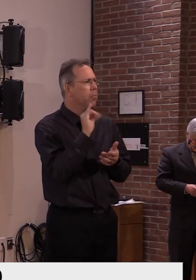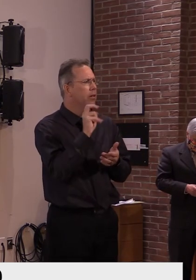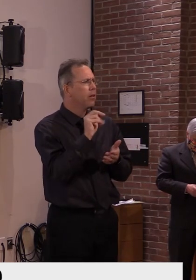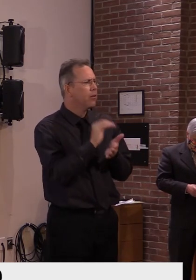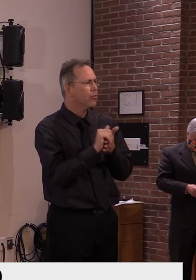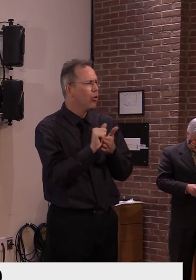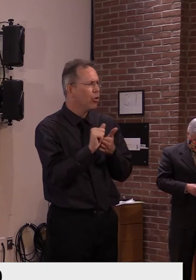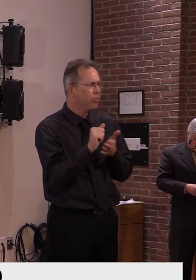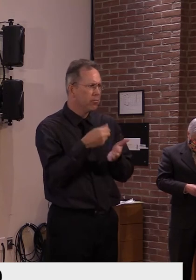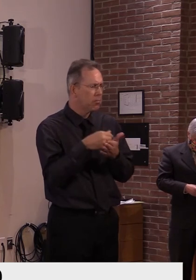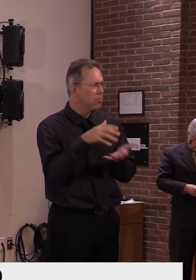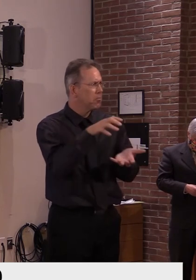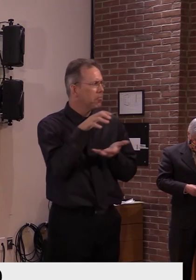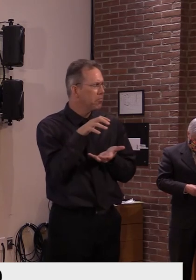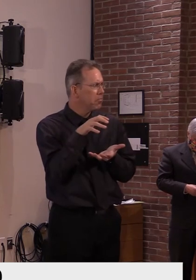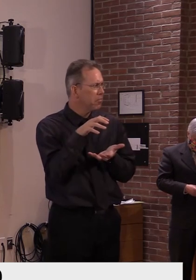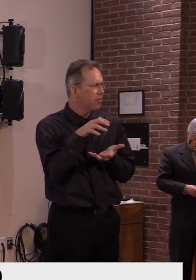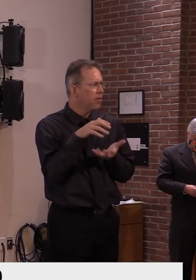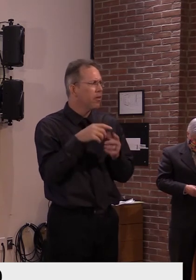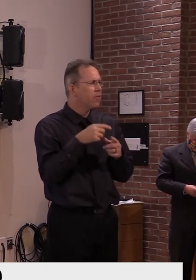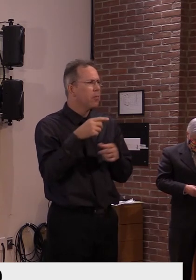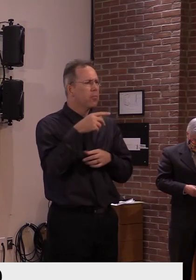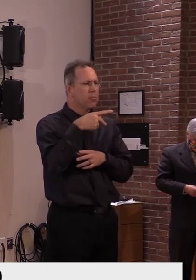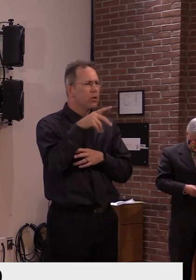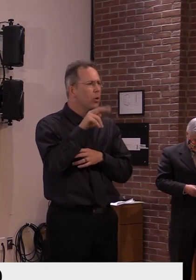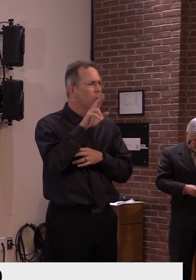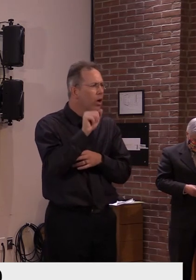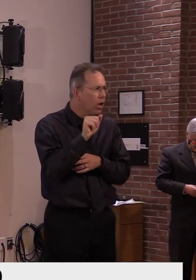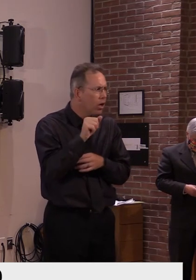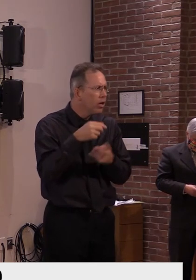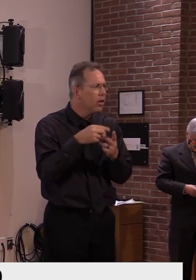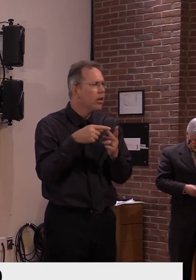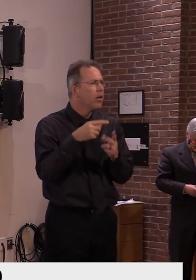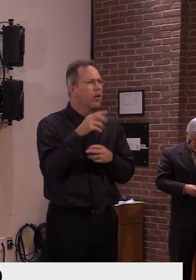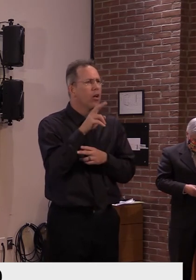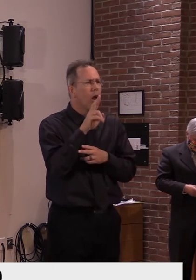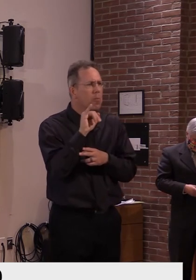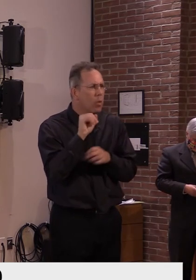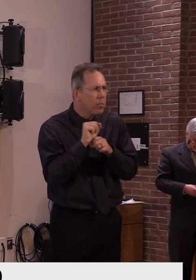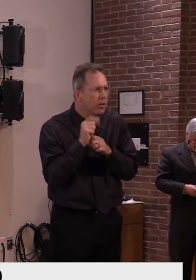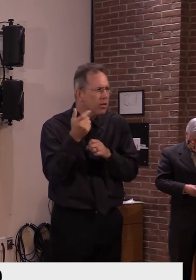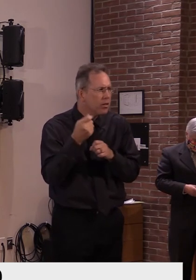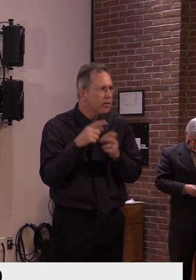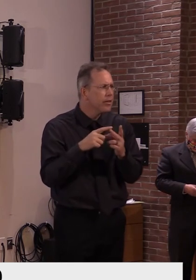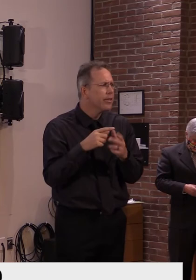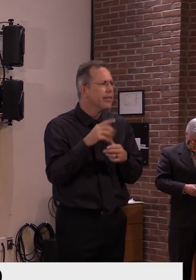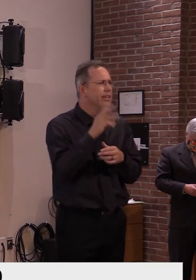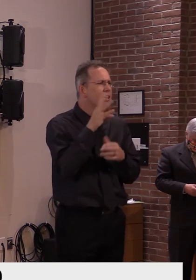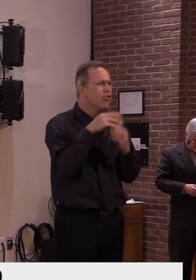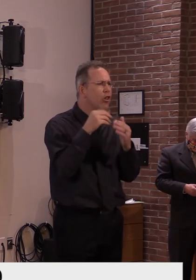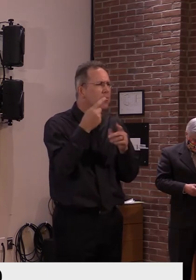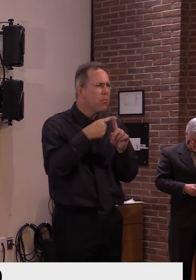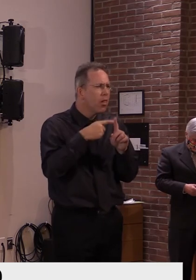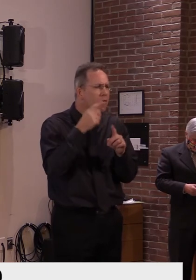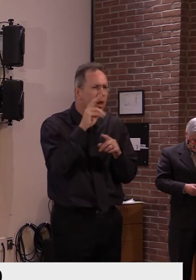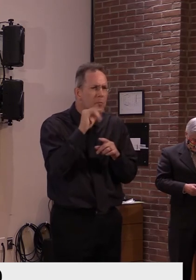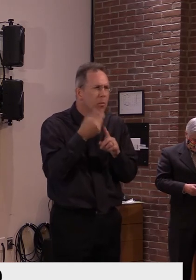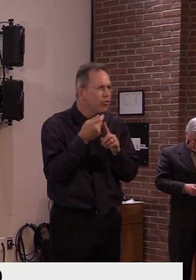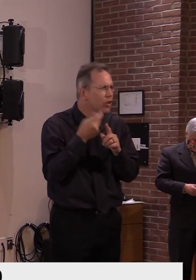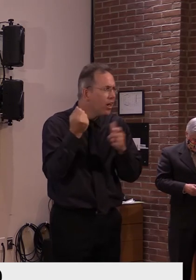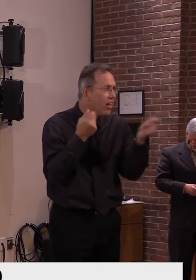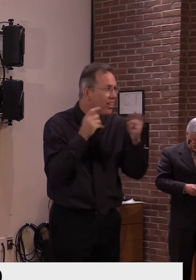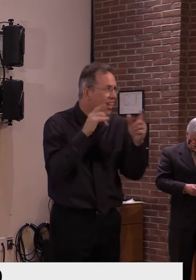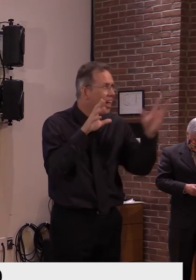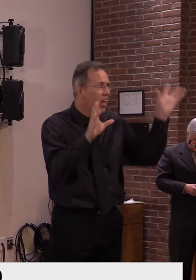in whether it's the POAs or unemployment, the extra $600. Uh, and we've seen the, the ripple effect